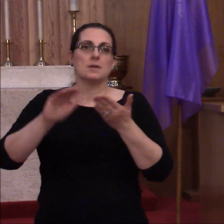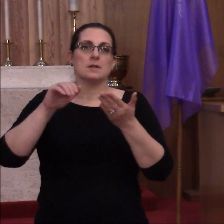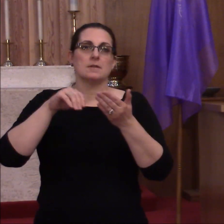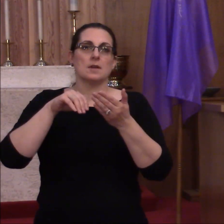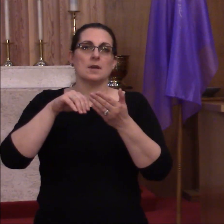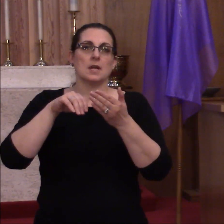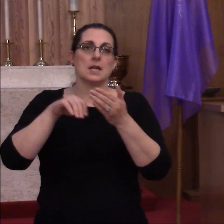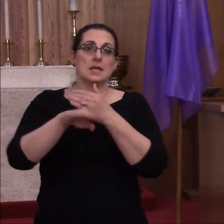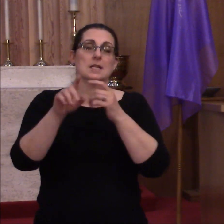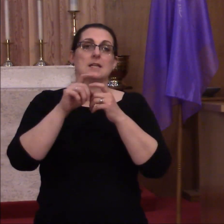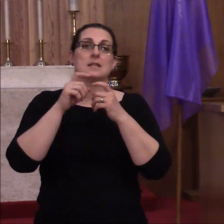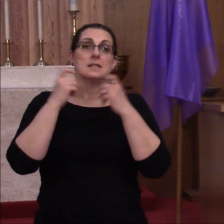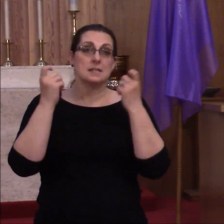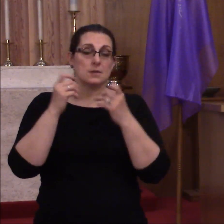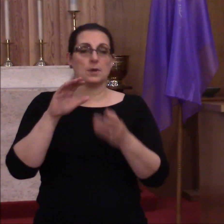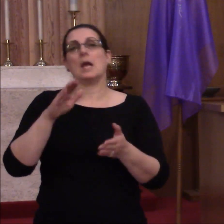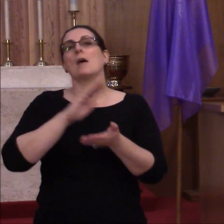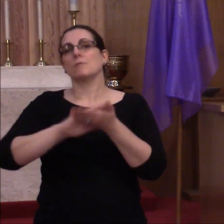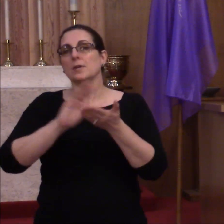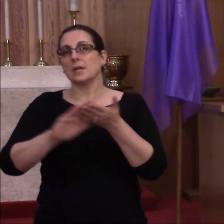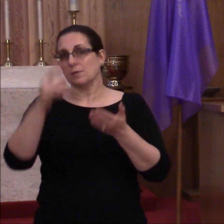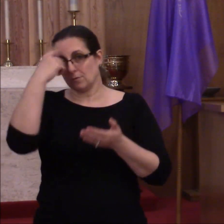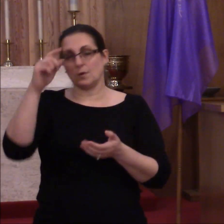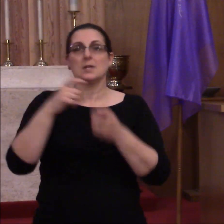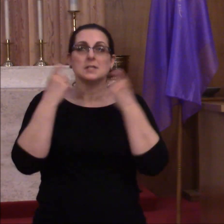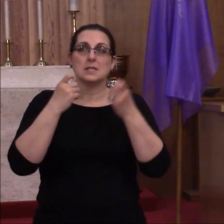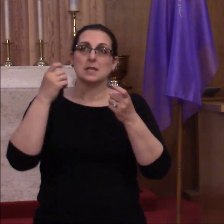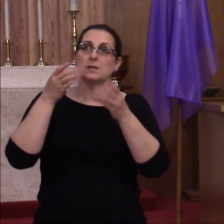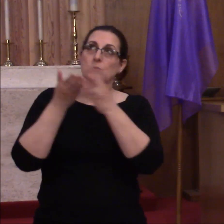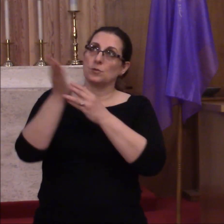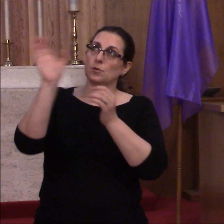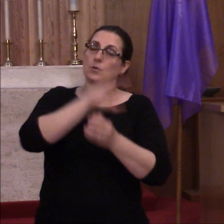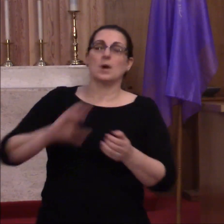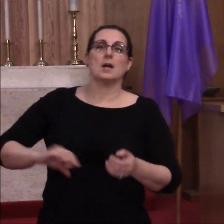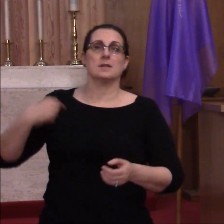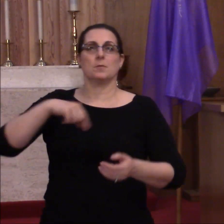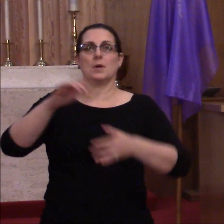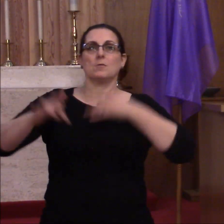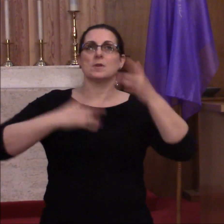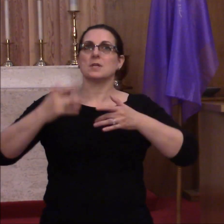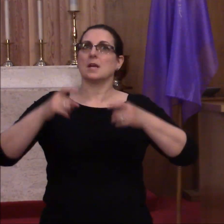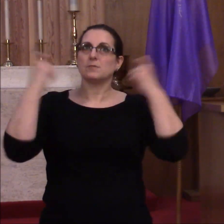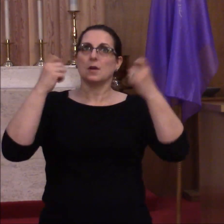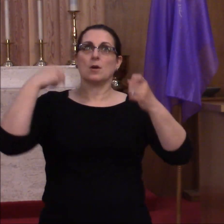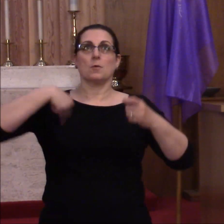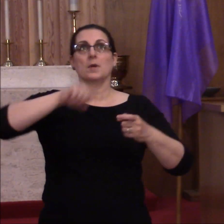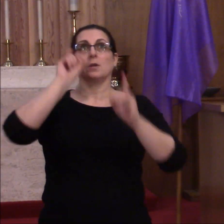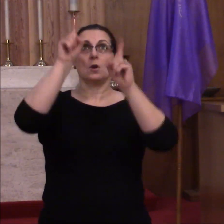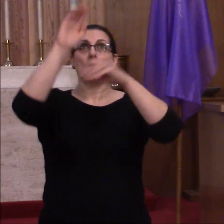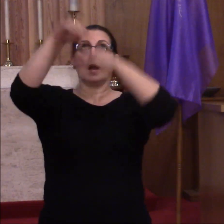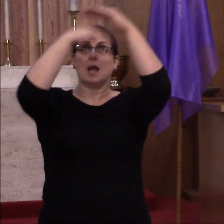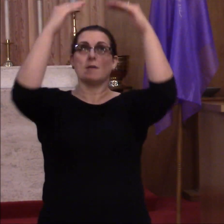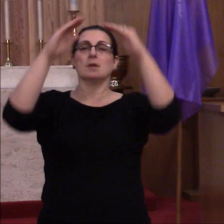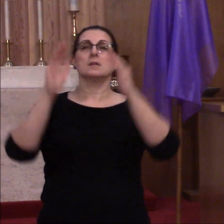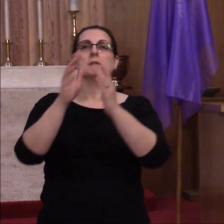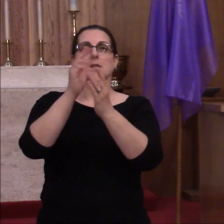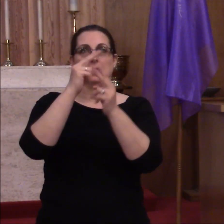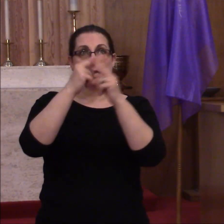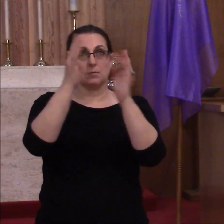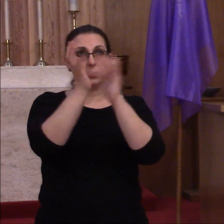and heaven is ours. And for that, we rejoice forever. In the name of Jesus, Amen.